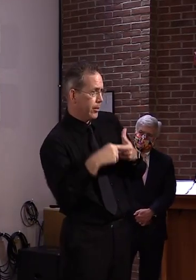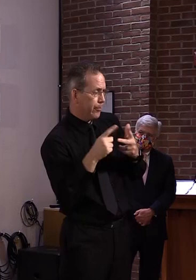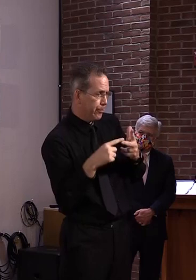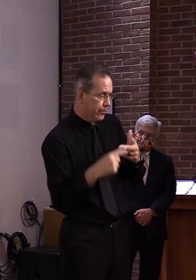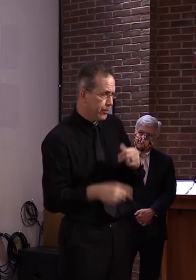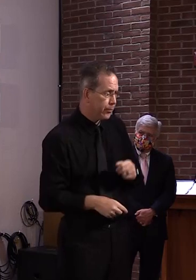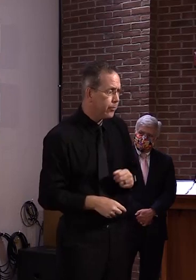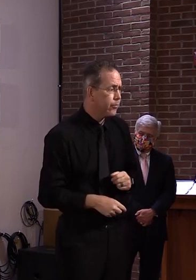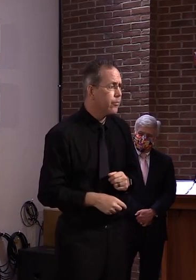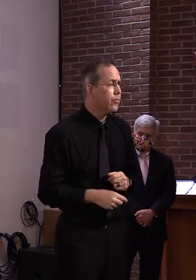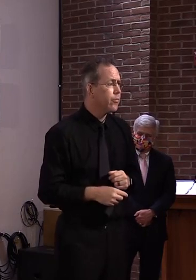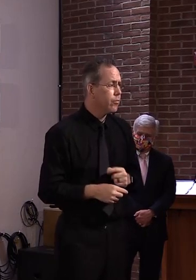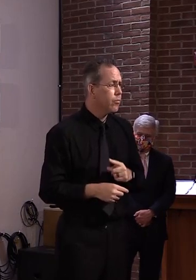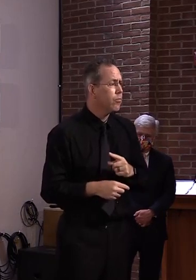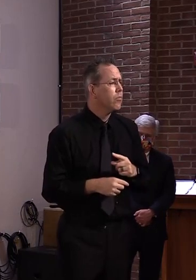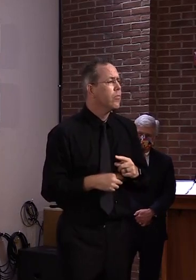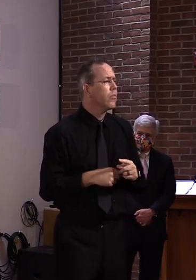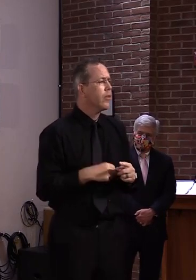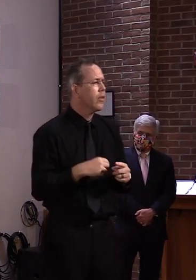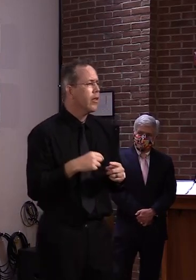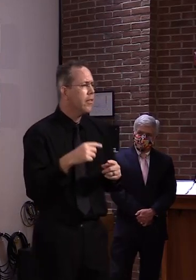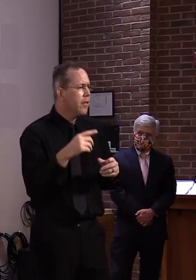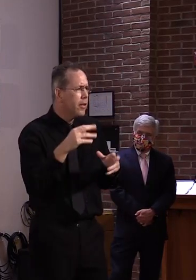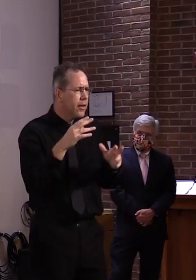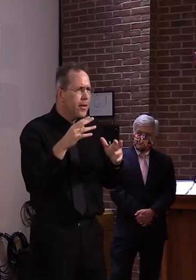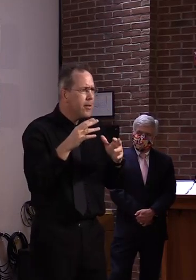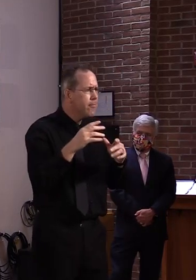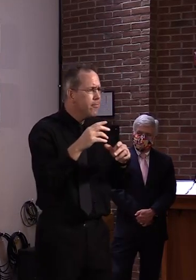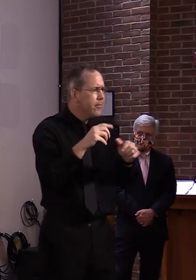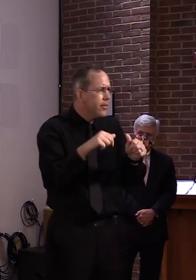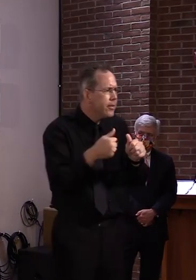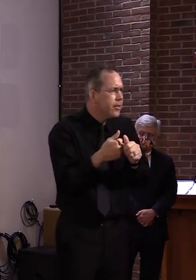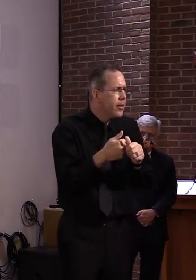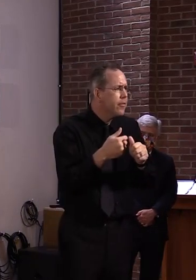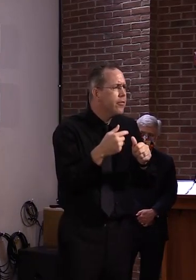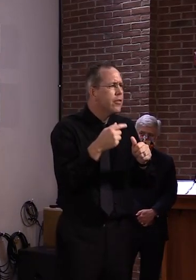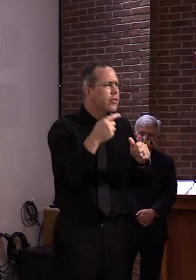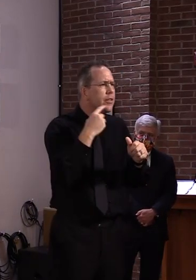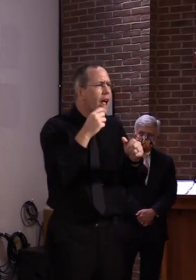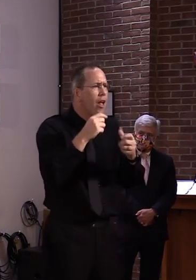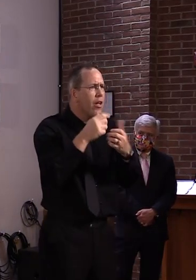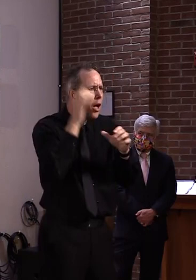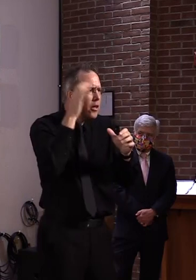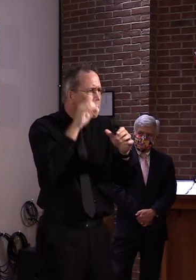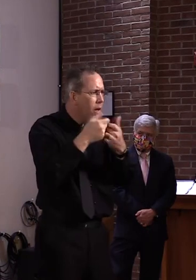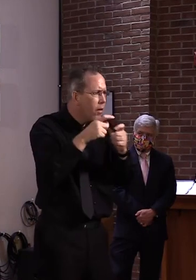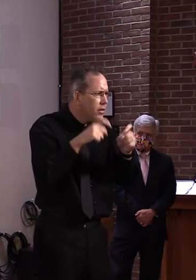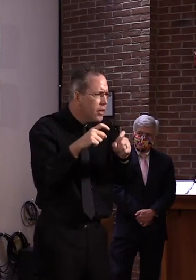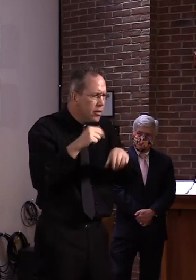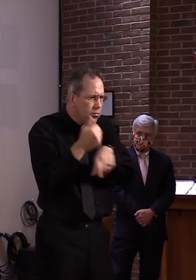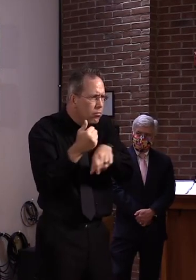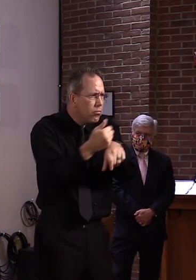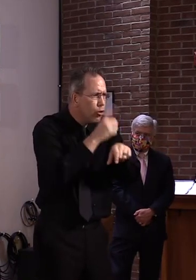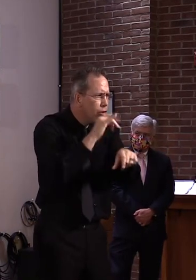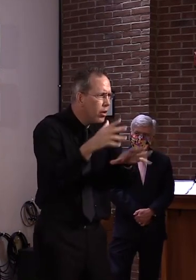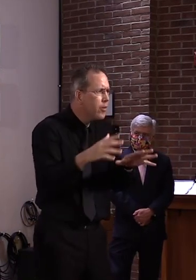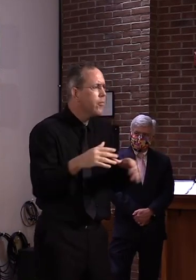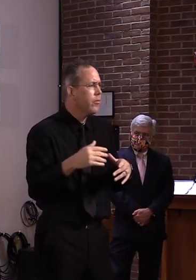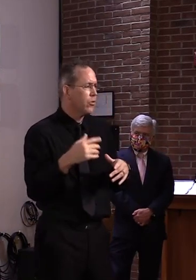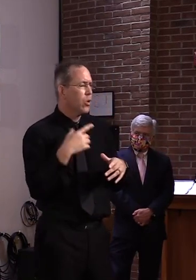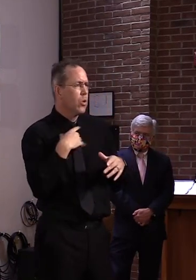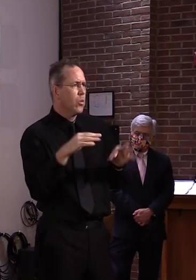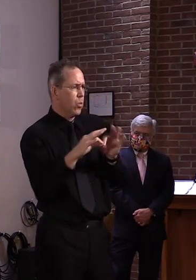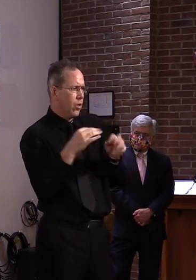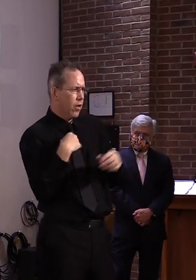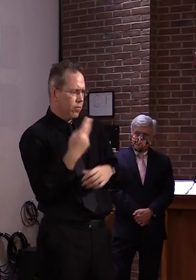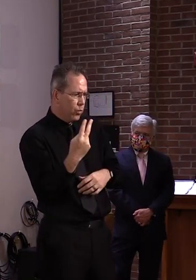stockpiling. So you heard we have a 52-day supply, and obviously that's at the rate we're currently doing. If something happened